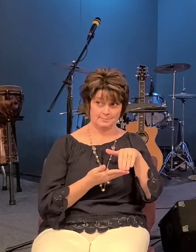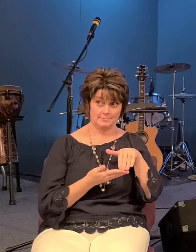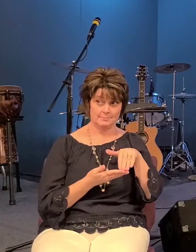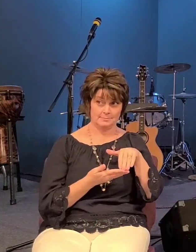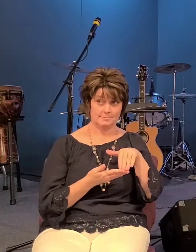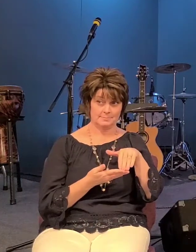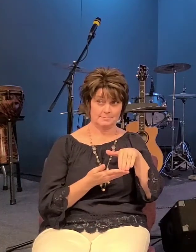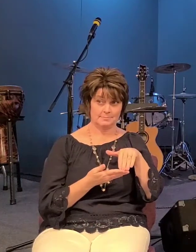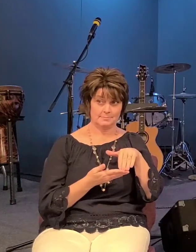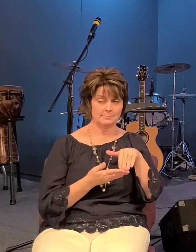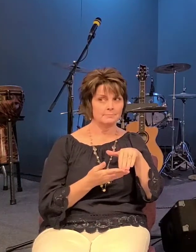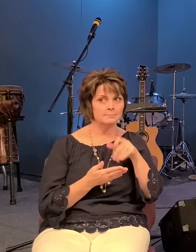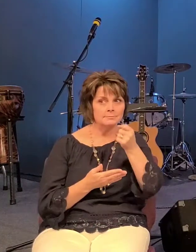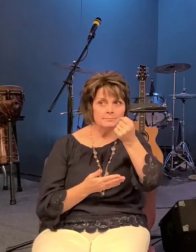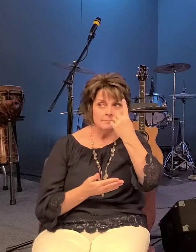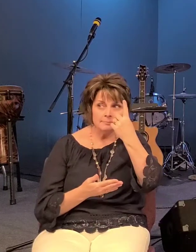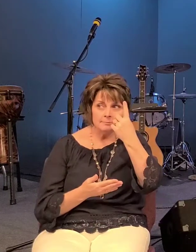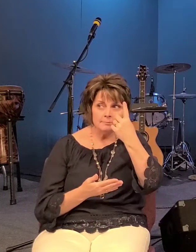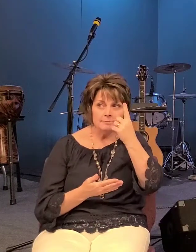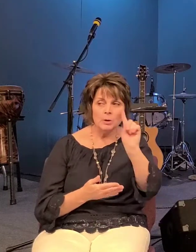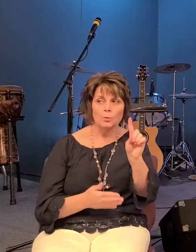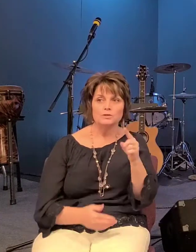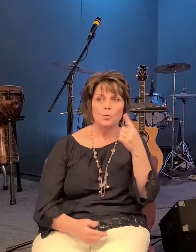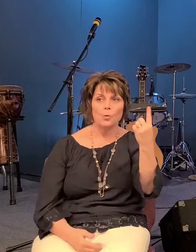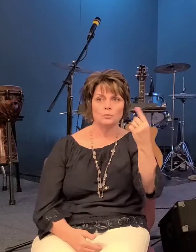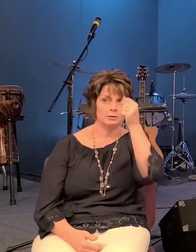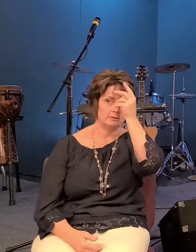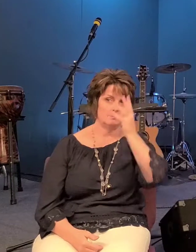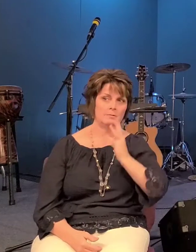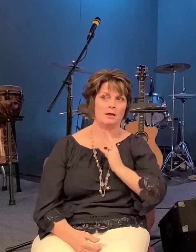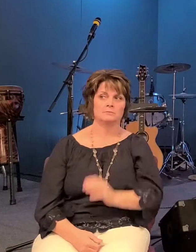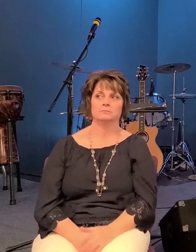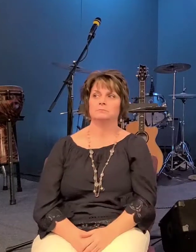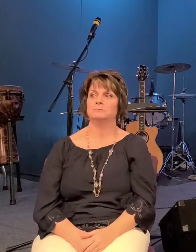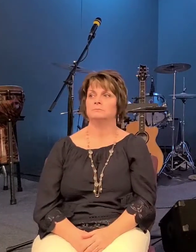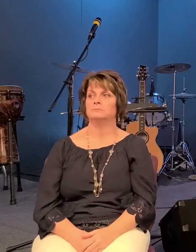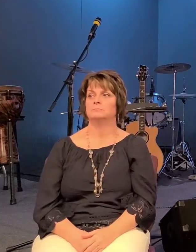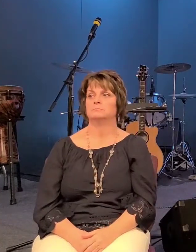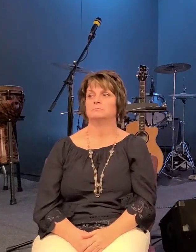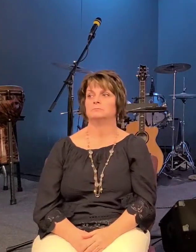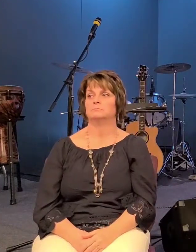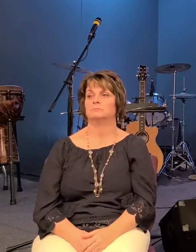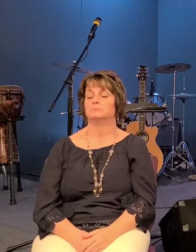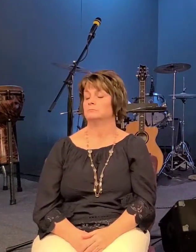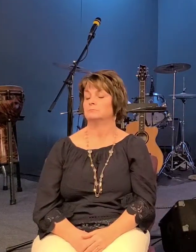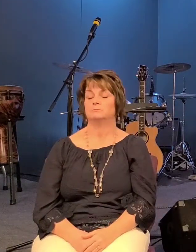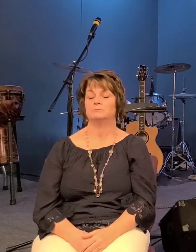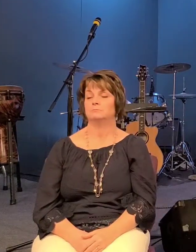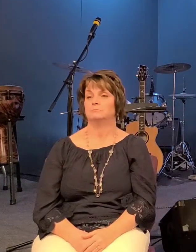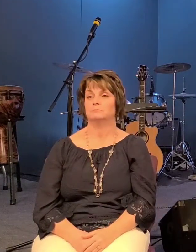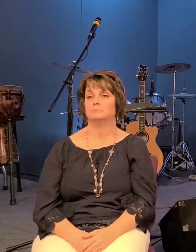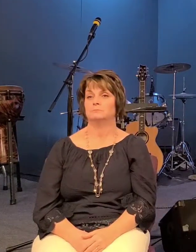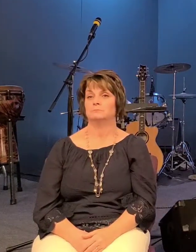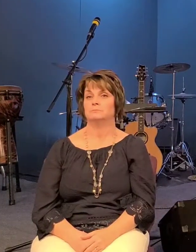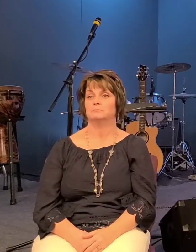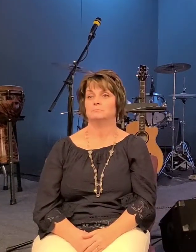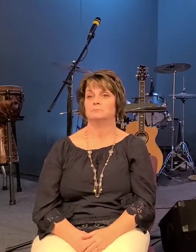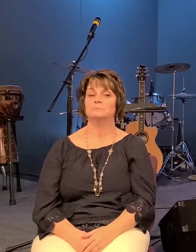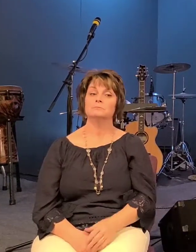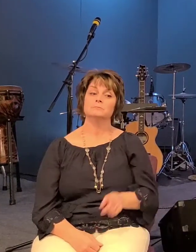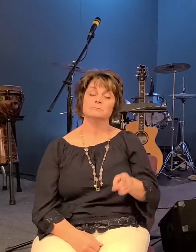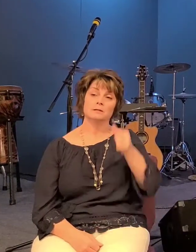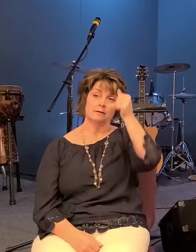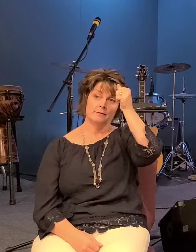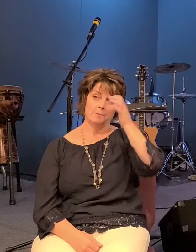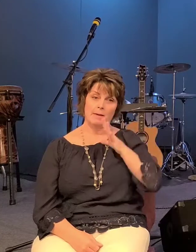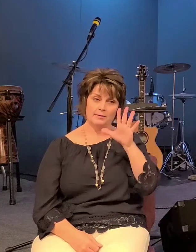was only the amount of men an estimate of the amount of men who were